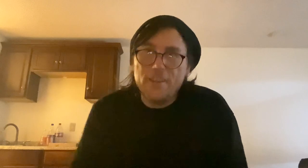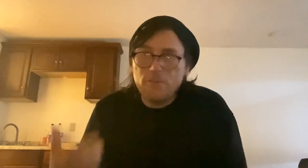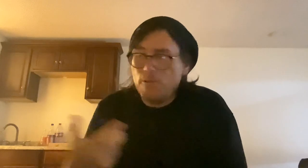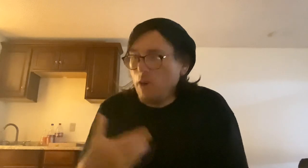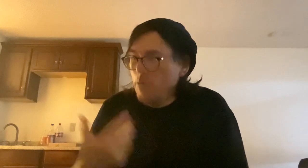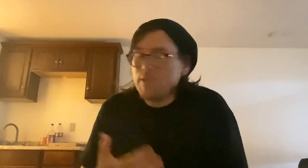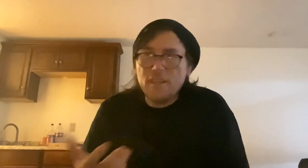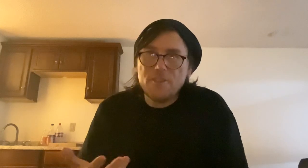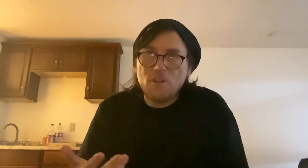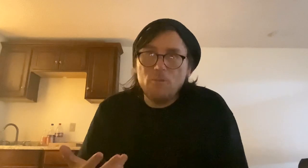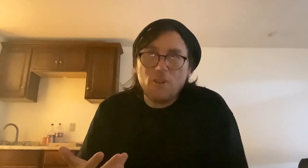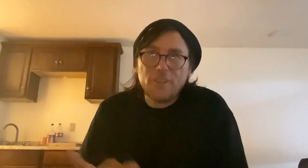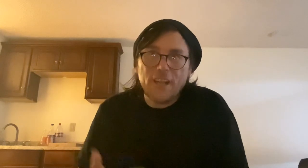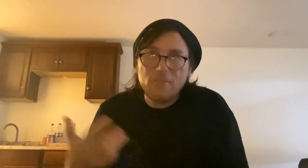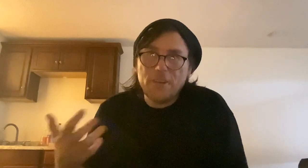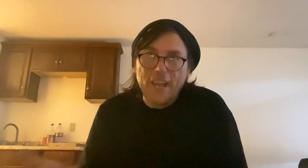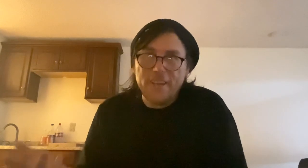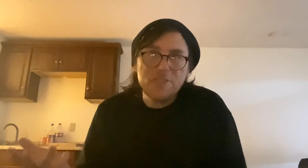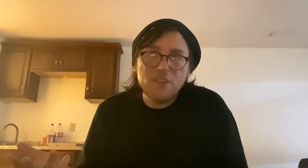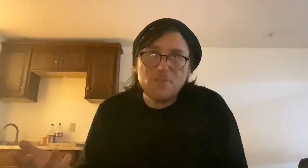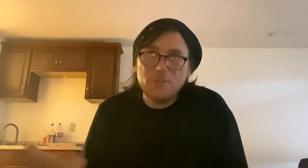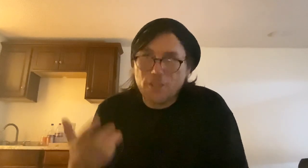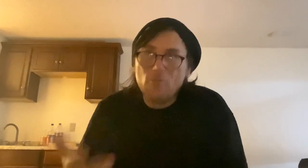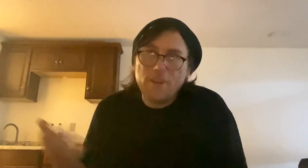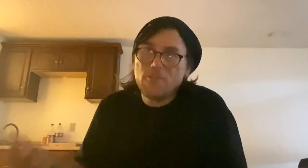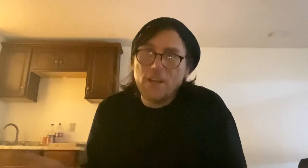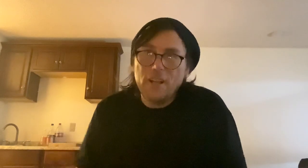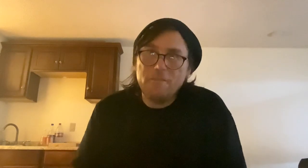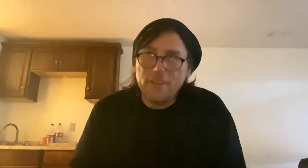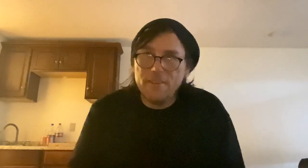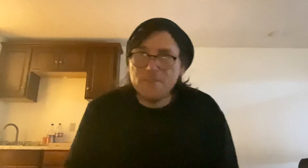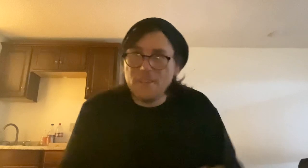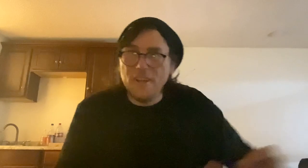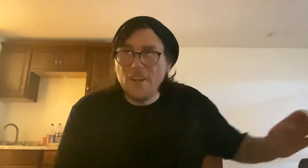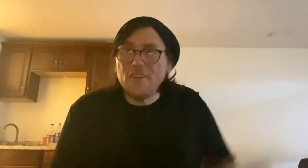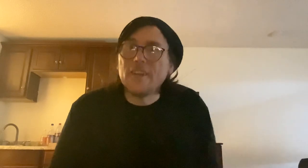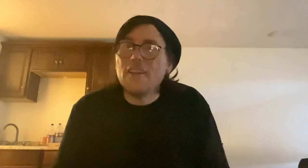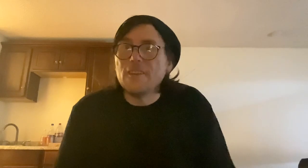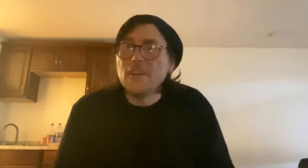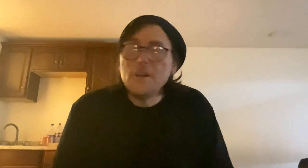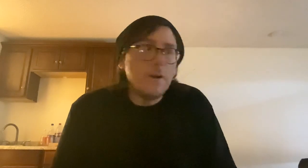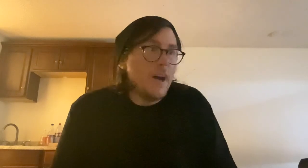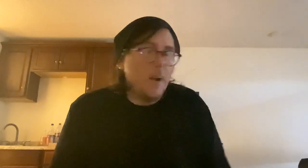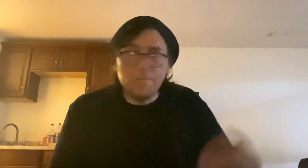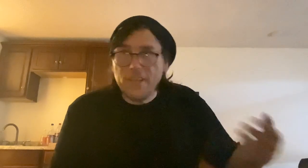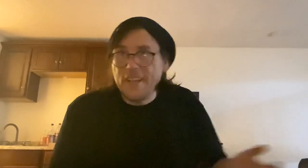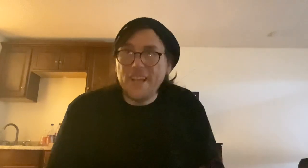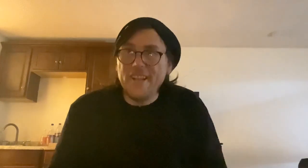who owns his own art gallery and is also the curator of his, uh, art gallery. Um, it